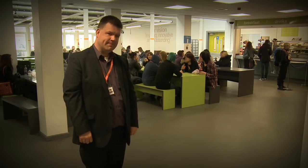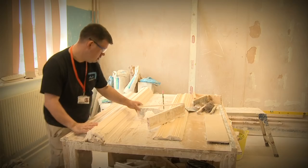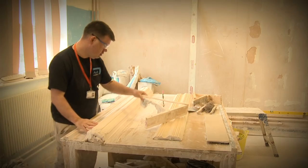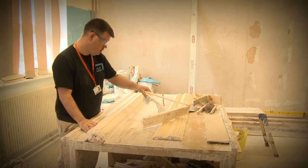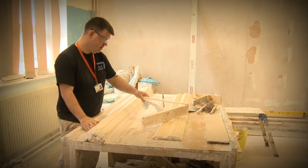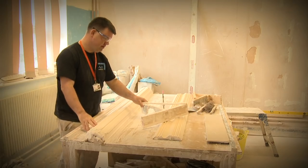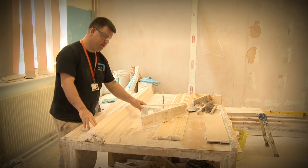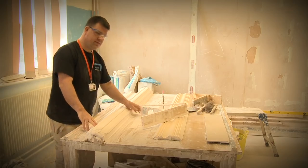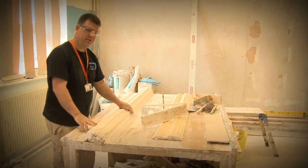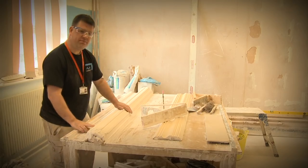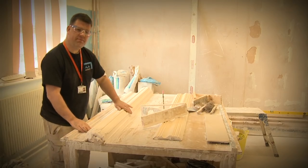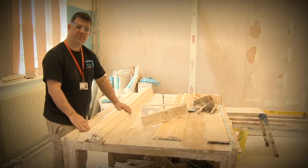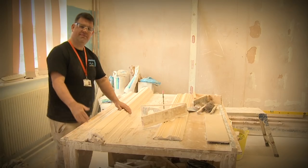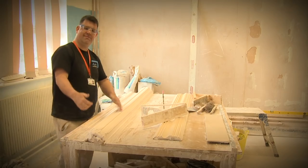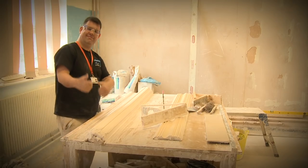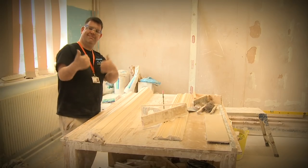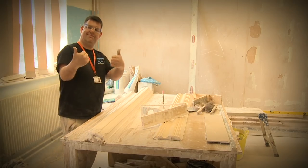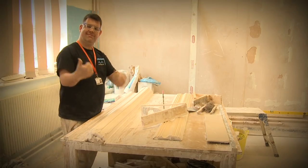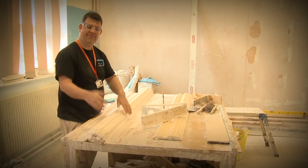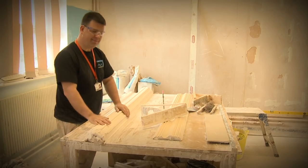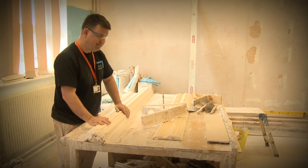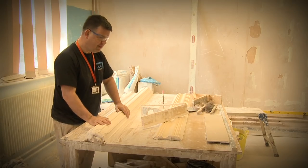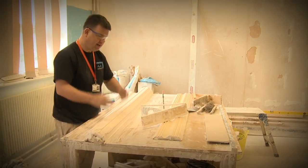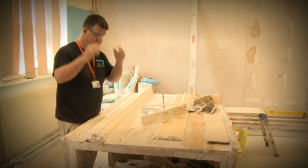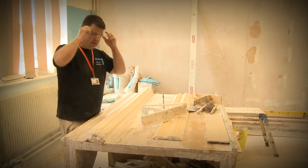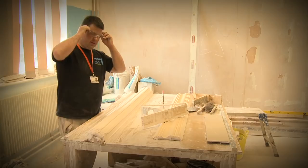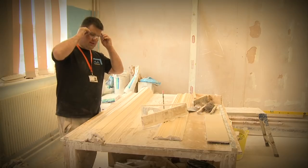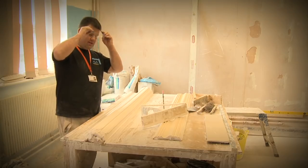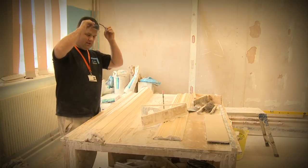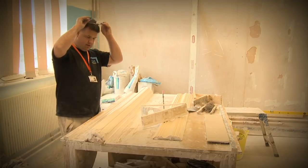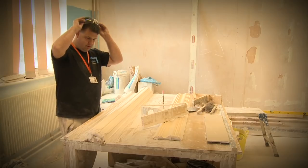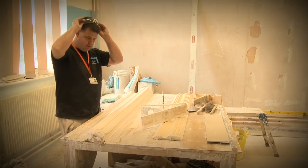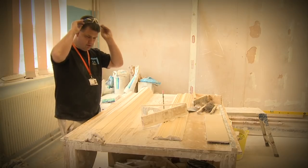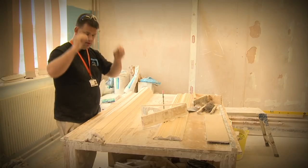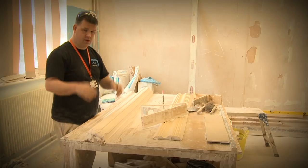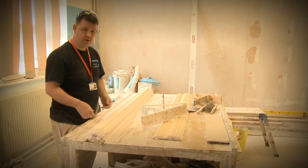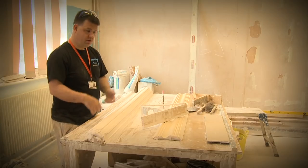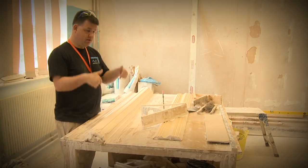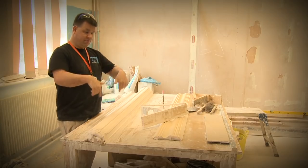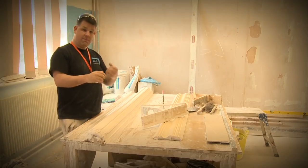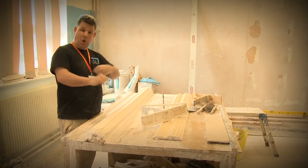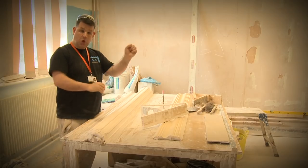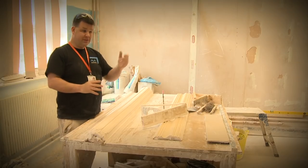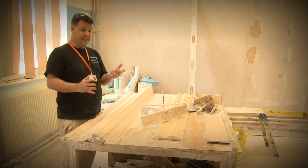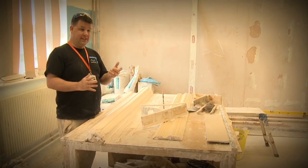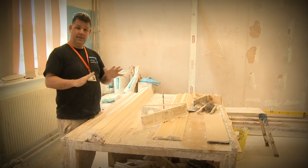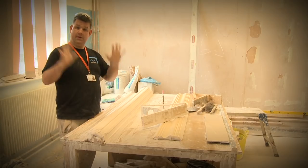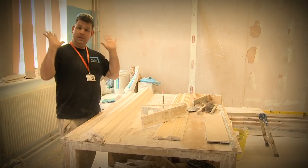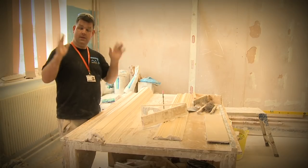There are far more things in college than just plastering though. There are lots of courses to choose from. Beauty,